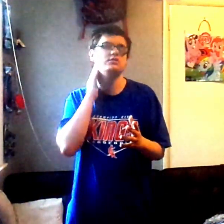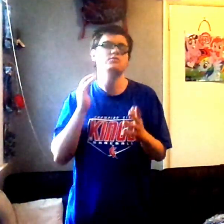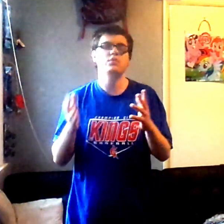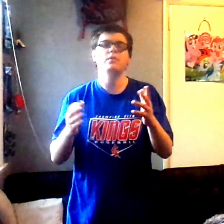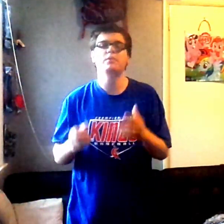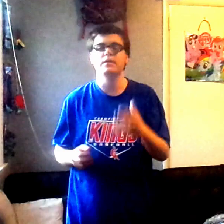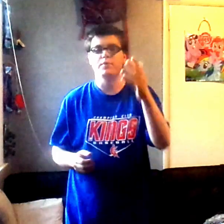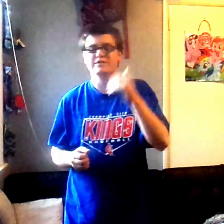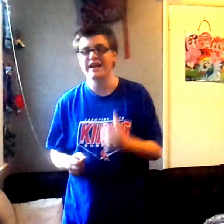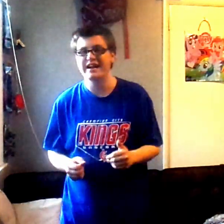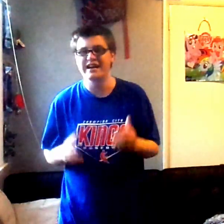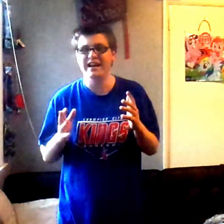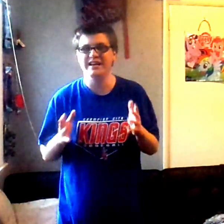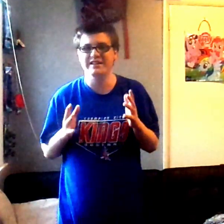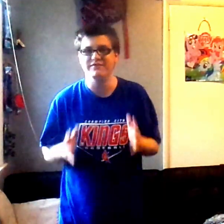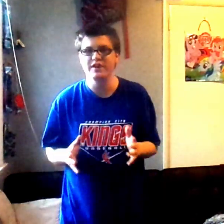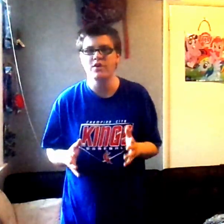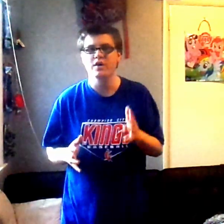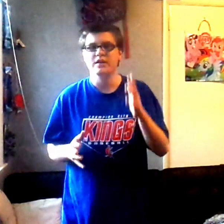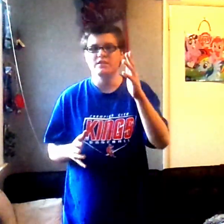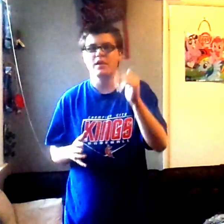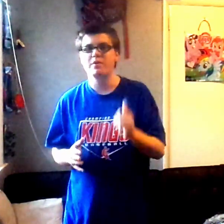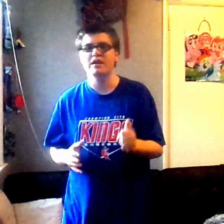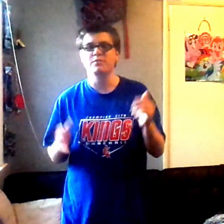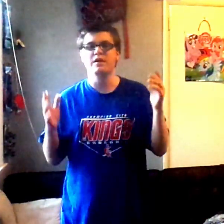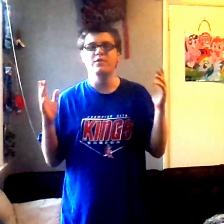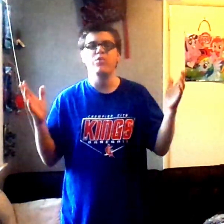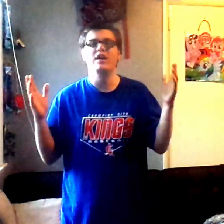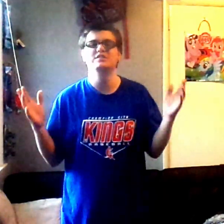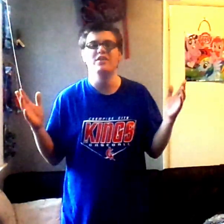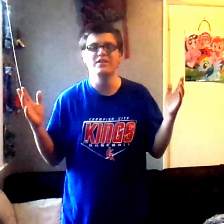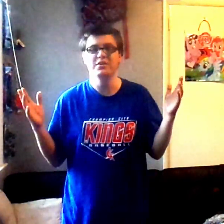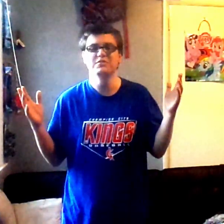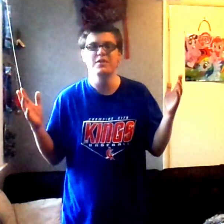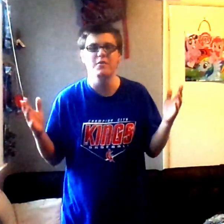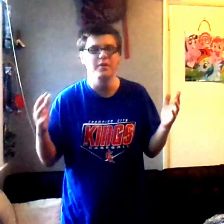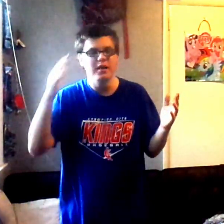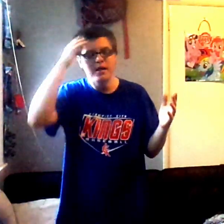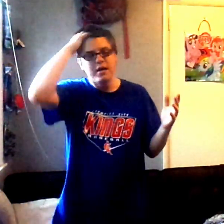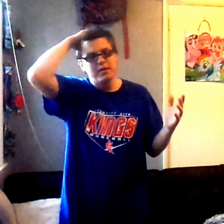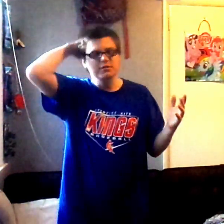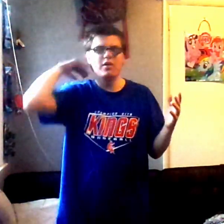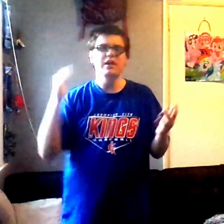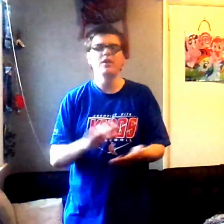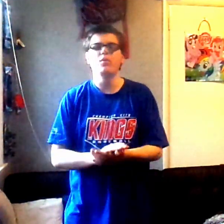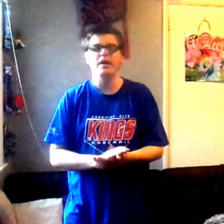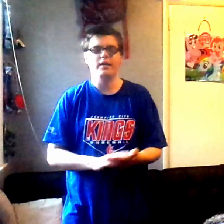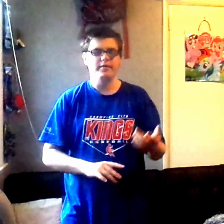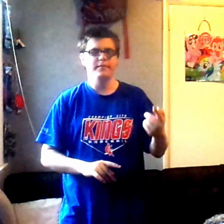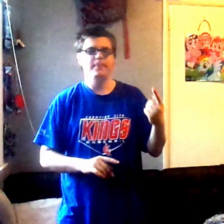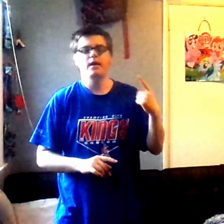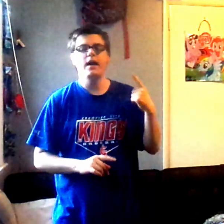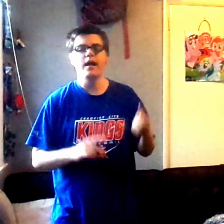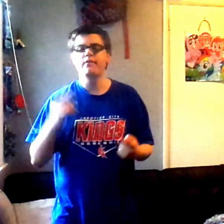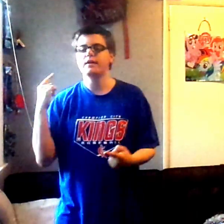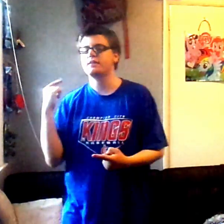choose one of them and post editing and editing this video that you guys will be watching on YouTube. So anyway, I had like the